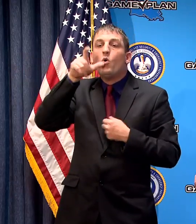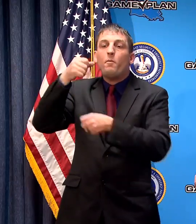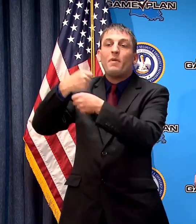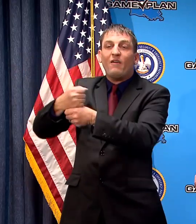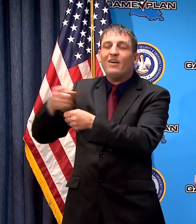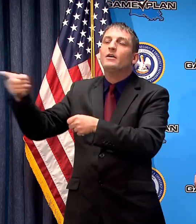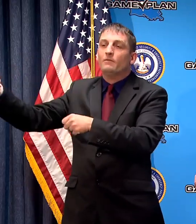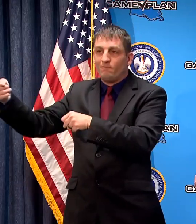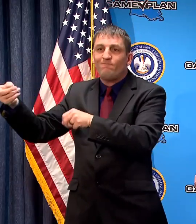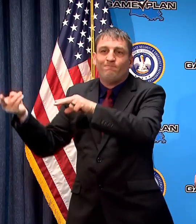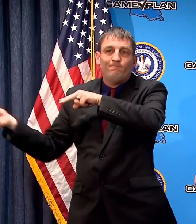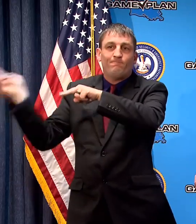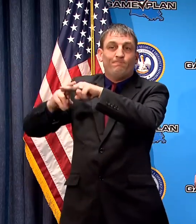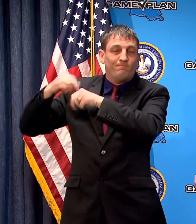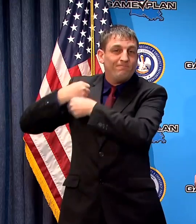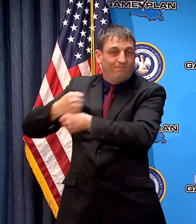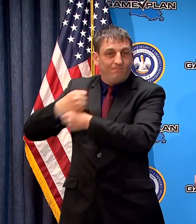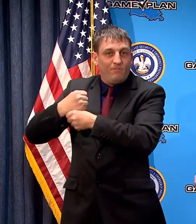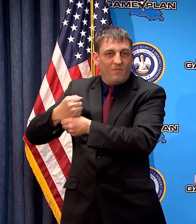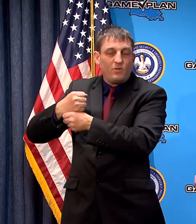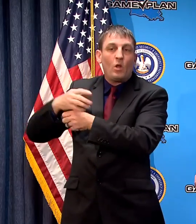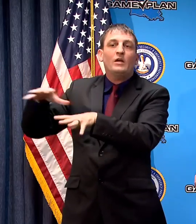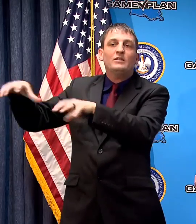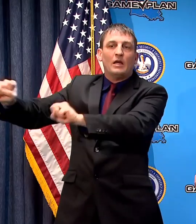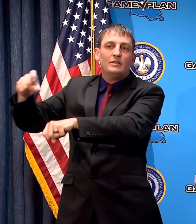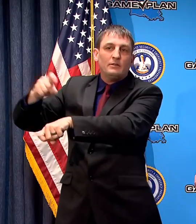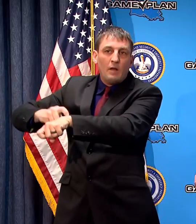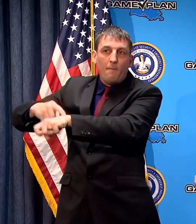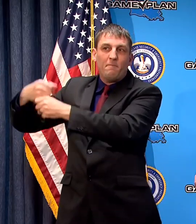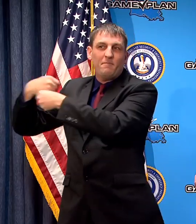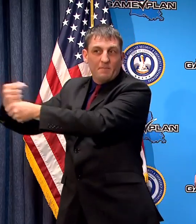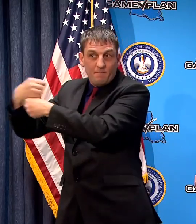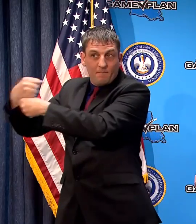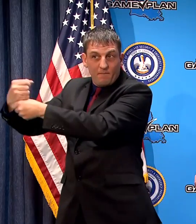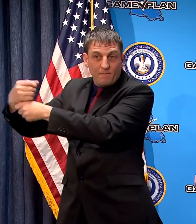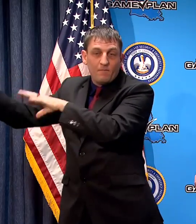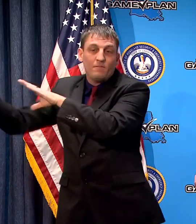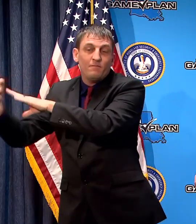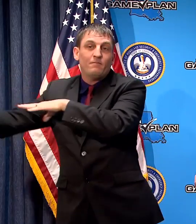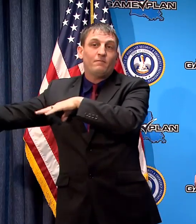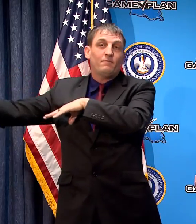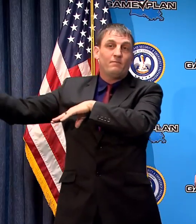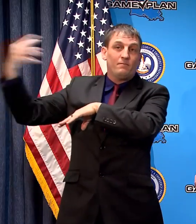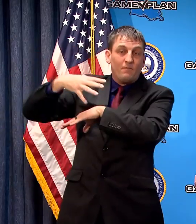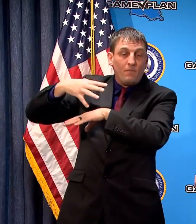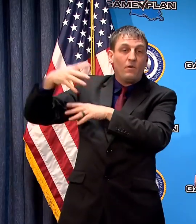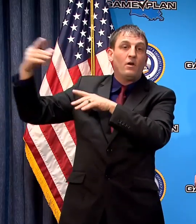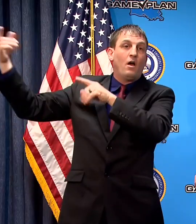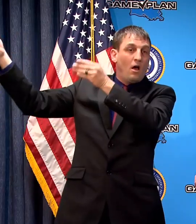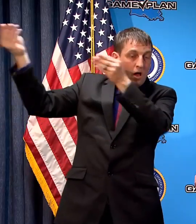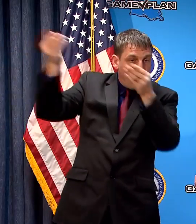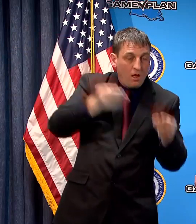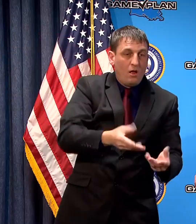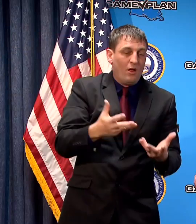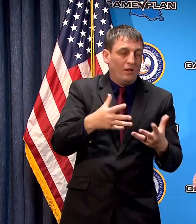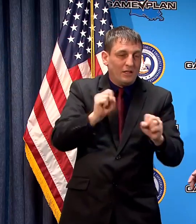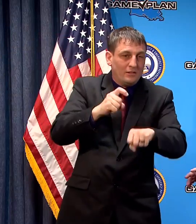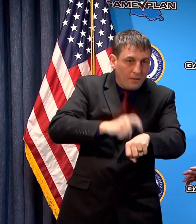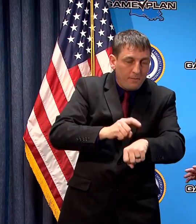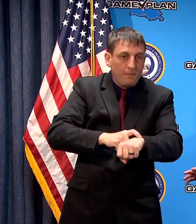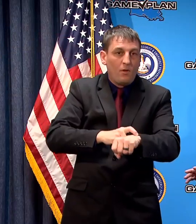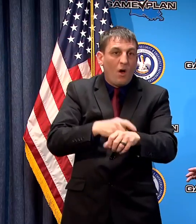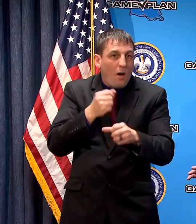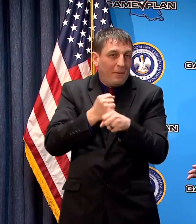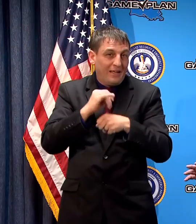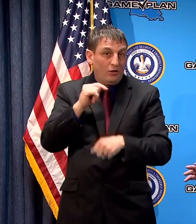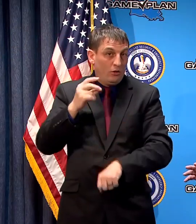production there's going to be some lag time before those items do get produced and get put into the supply chain and so forth but it